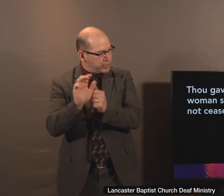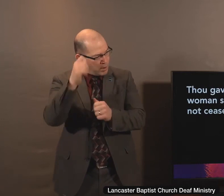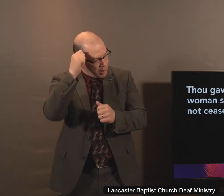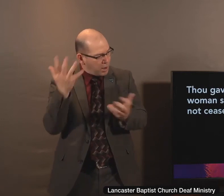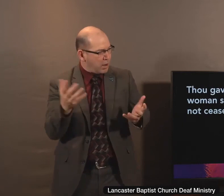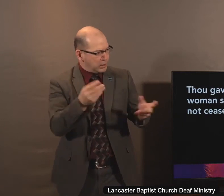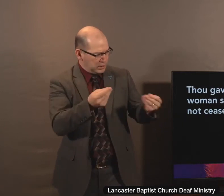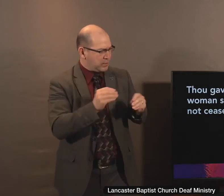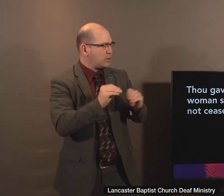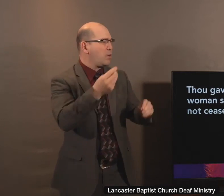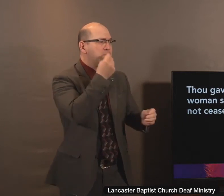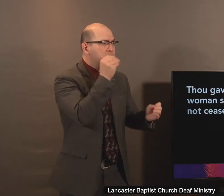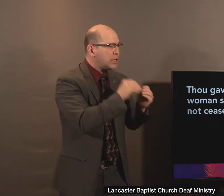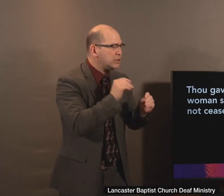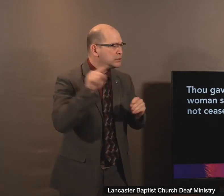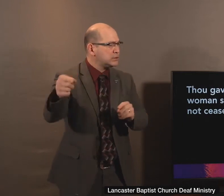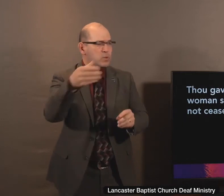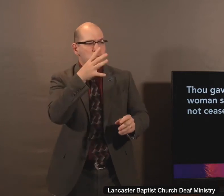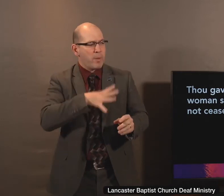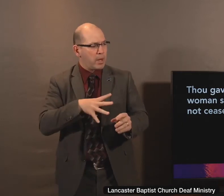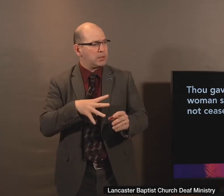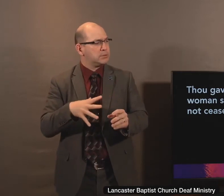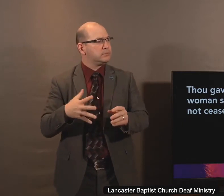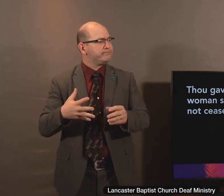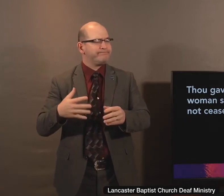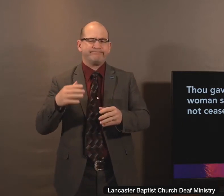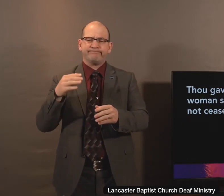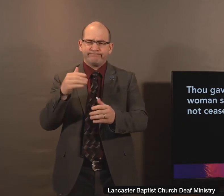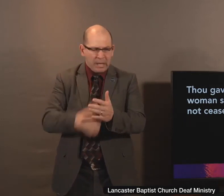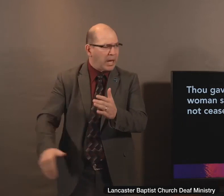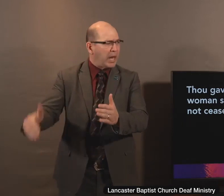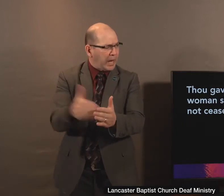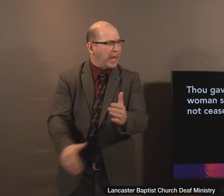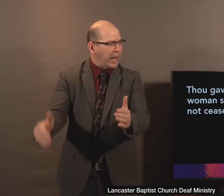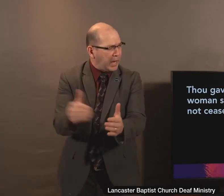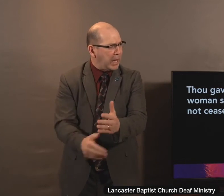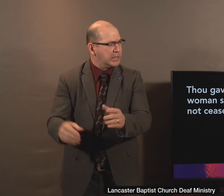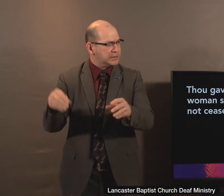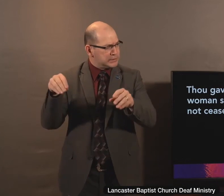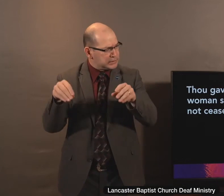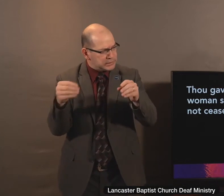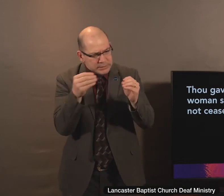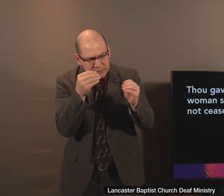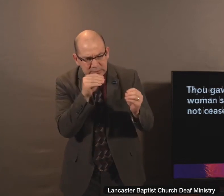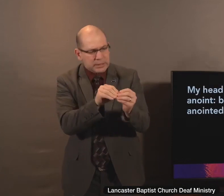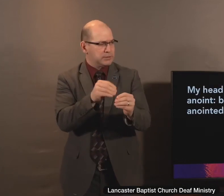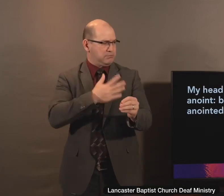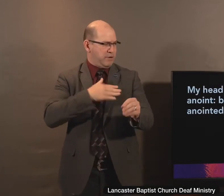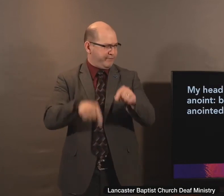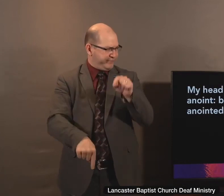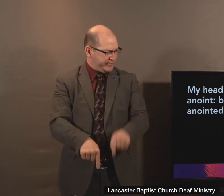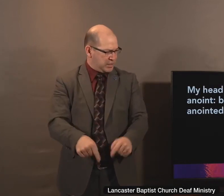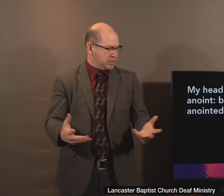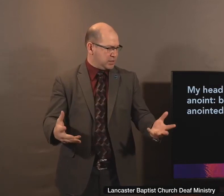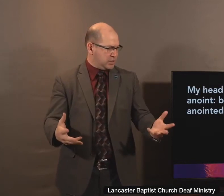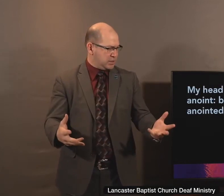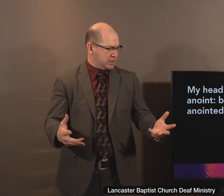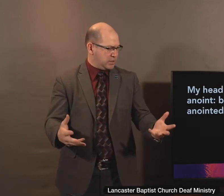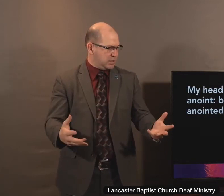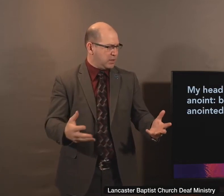gavest me no kiss, but this woman hath kissed my feet even to this moment. My head with oil thou didst